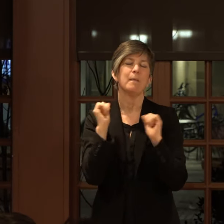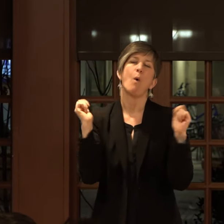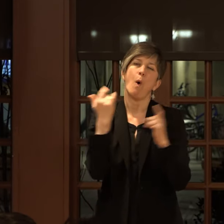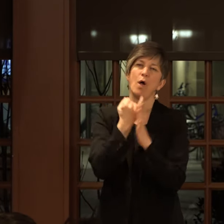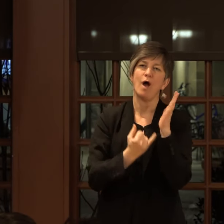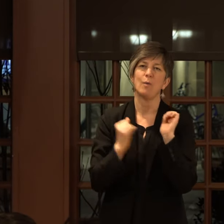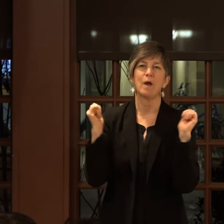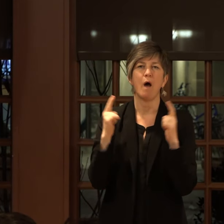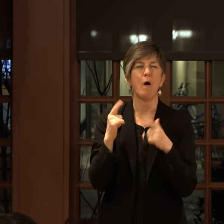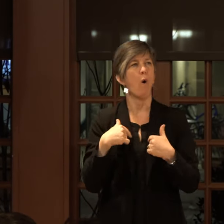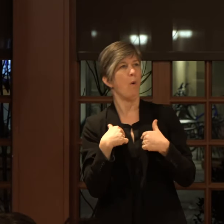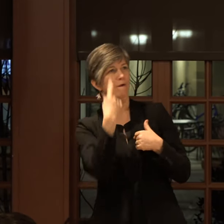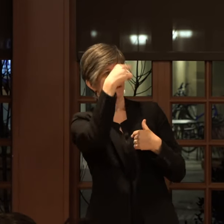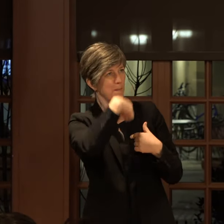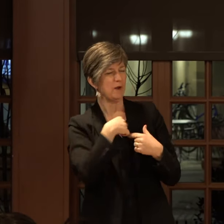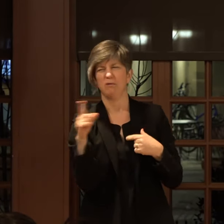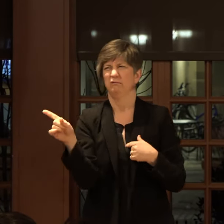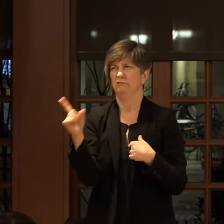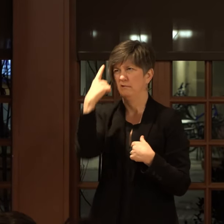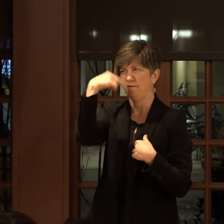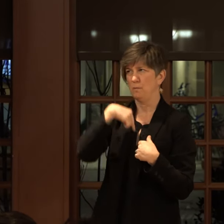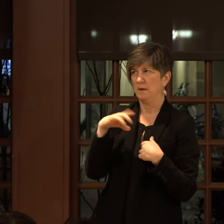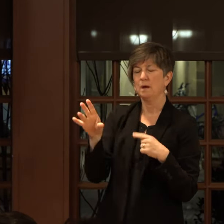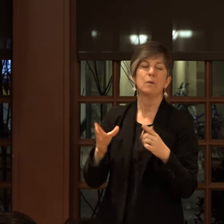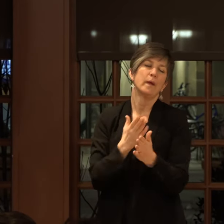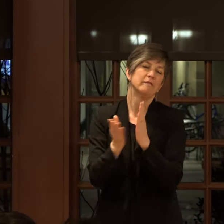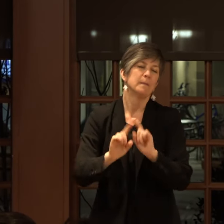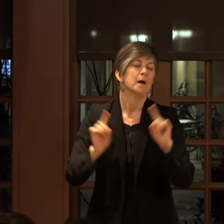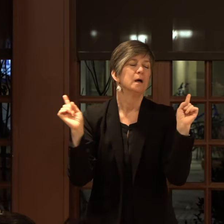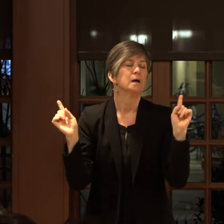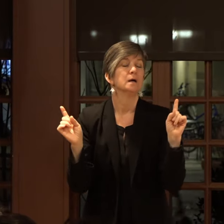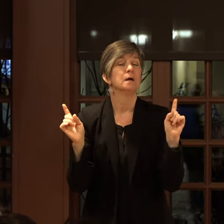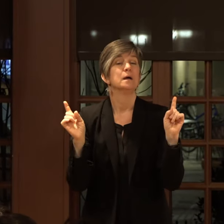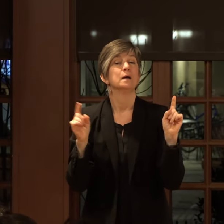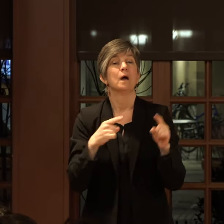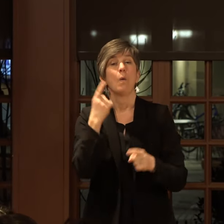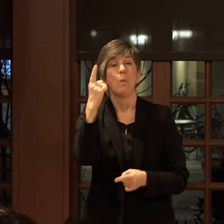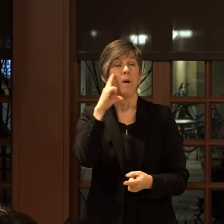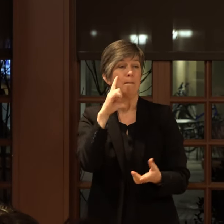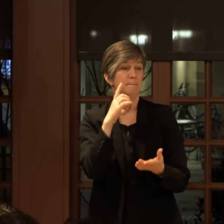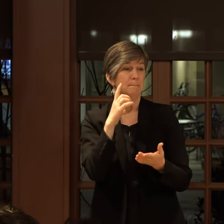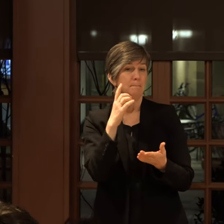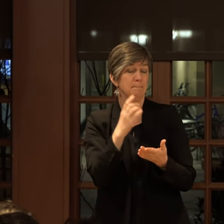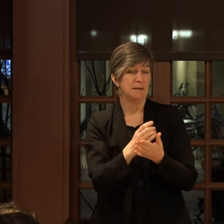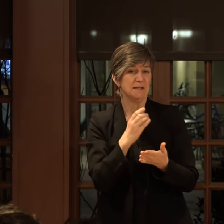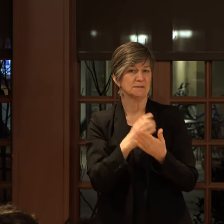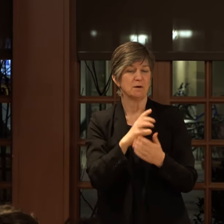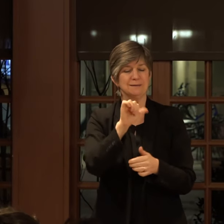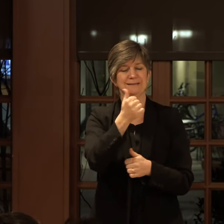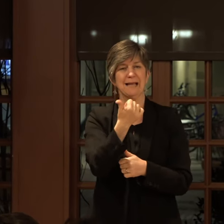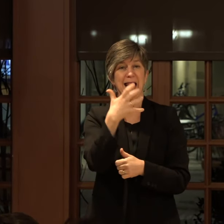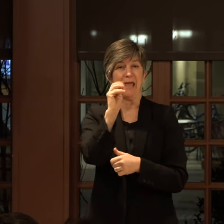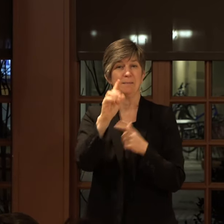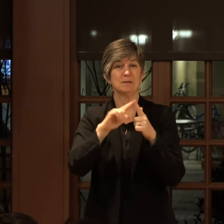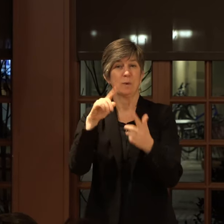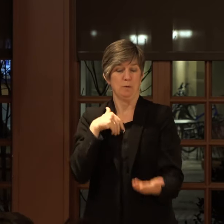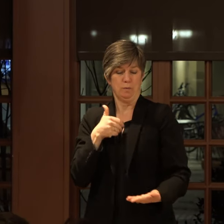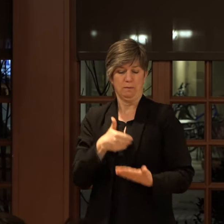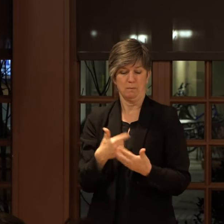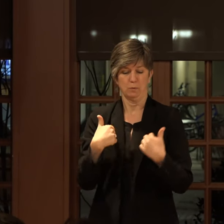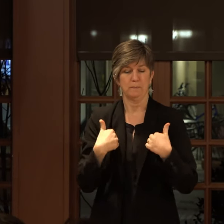I'm sure. It's either for me or not for me. I don't know, whatever. But there's this one piece called 10 a.m. is when you come to me. And it's